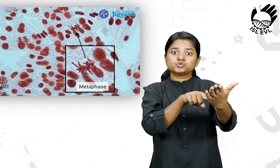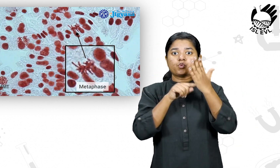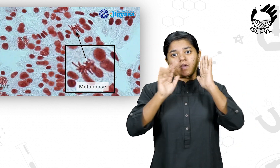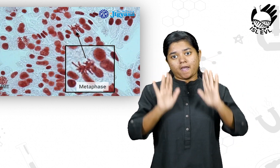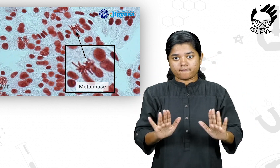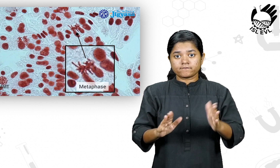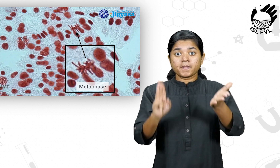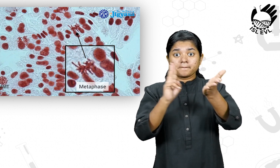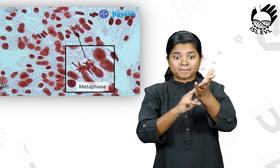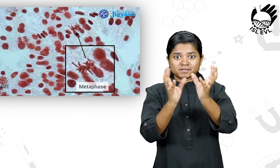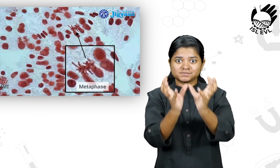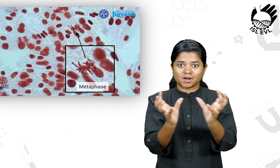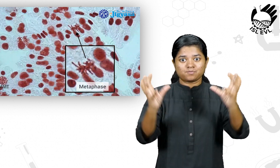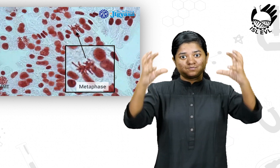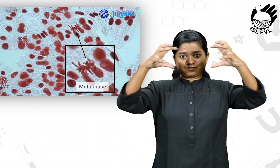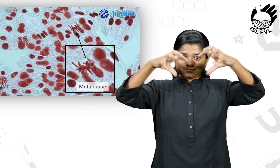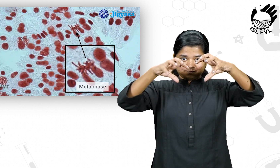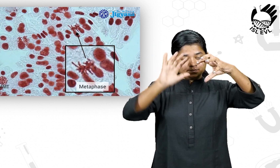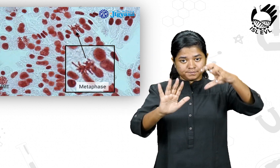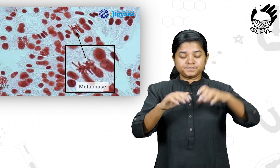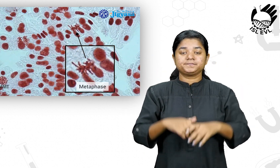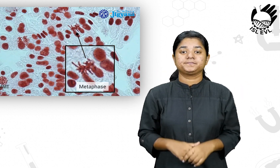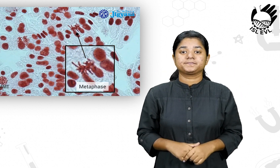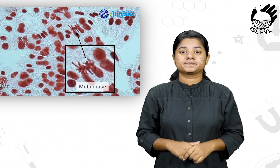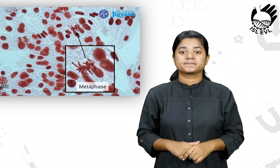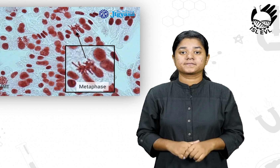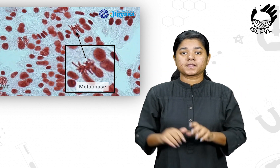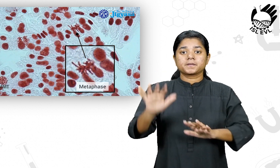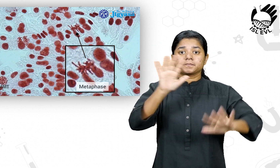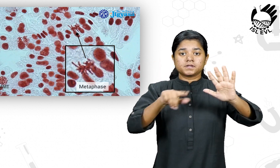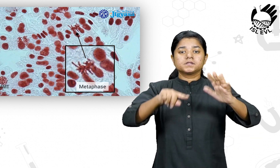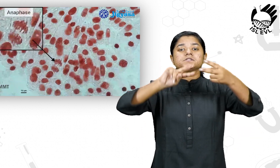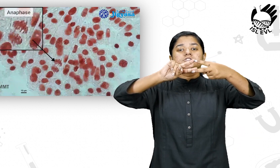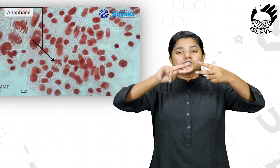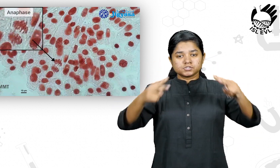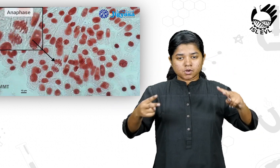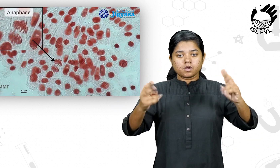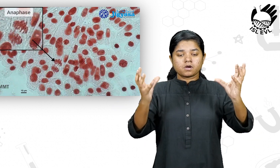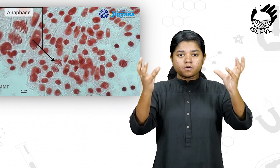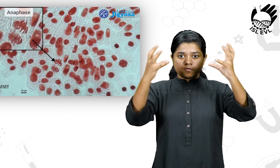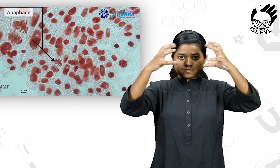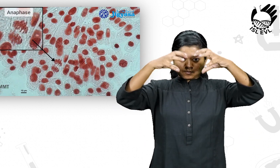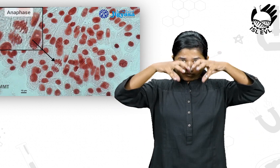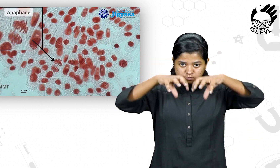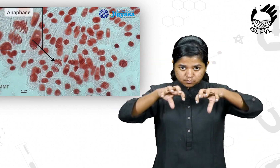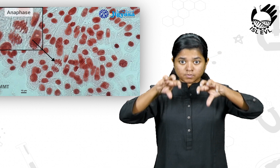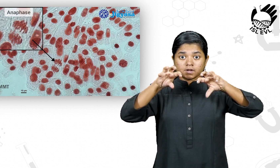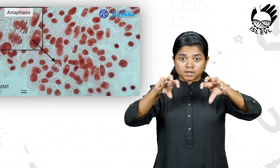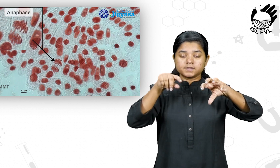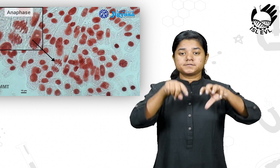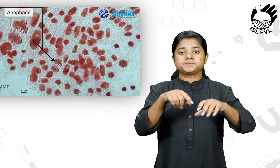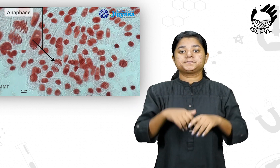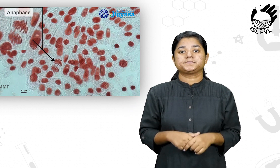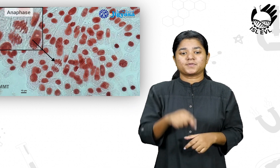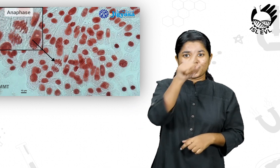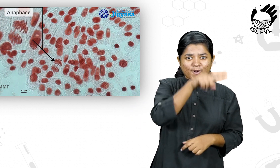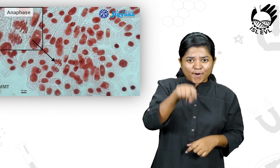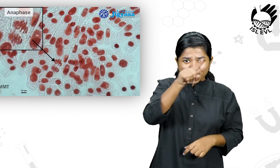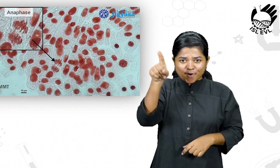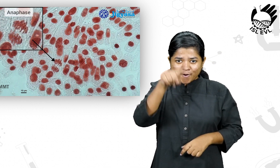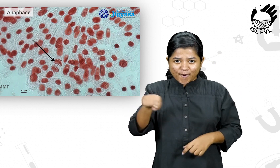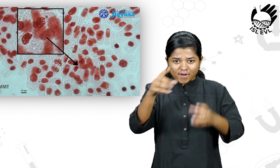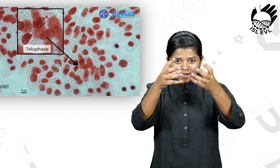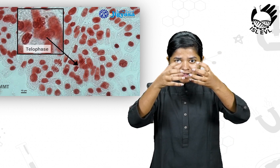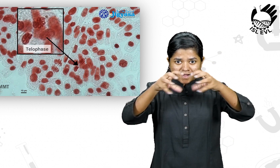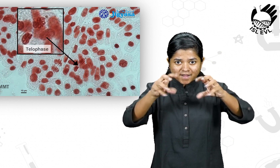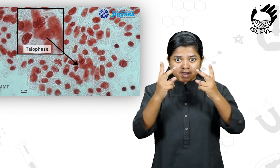Some cells are seen undergoing metaphase where the chromosomes are arranged in the central plate. In anaphase, the chromatids can be seen moving towards